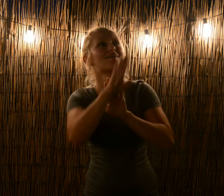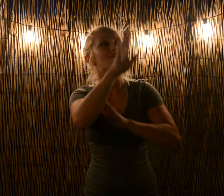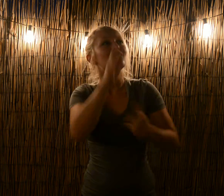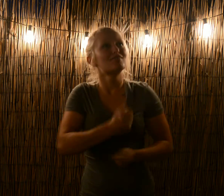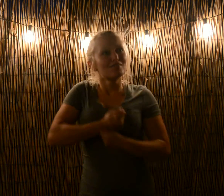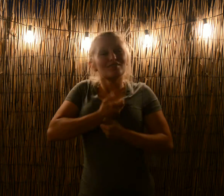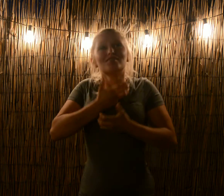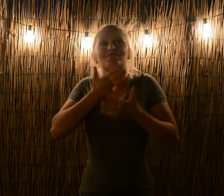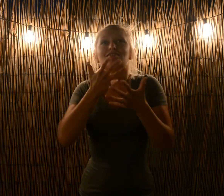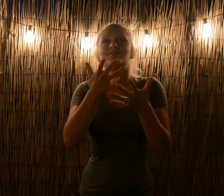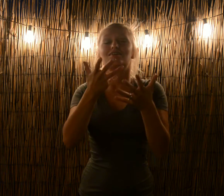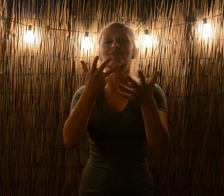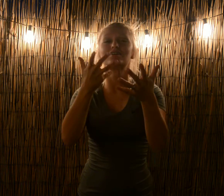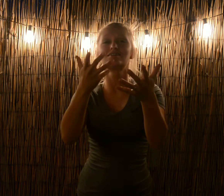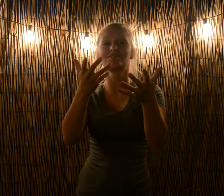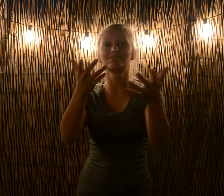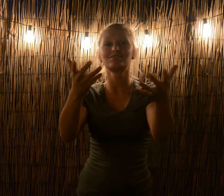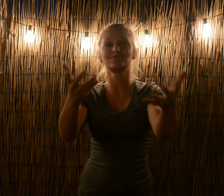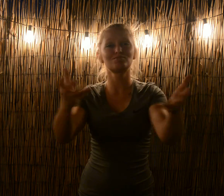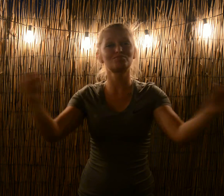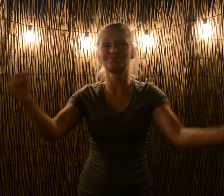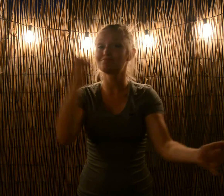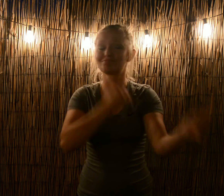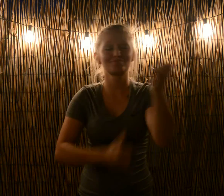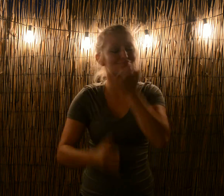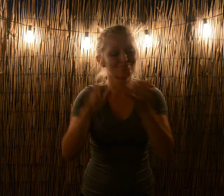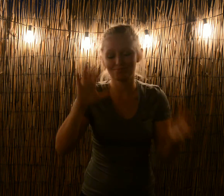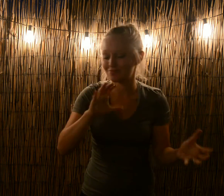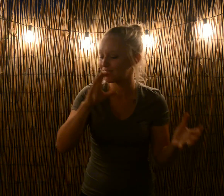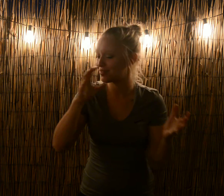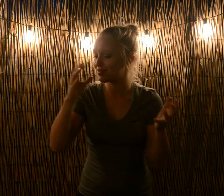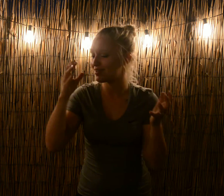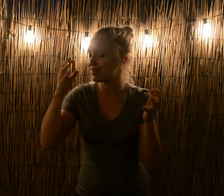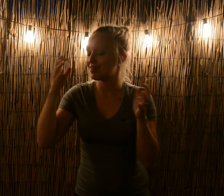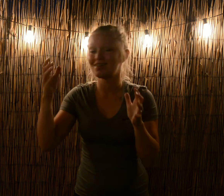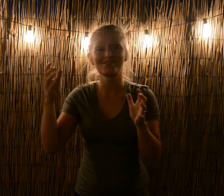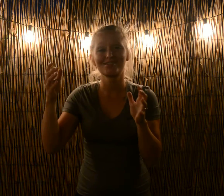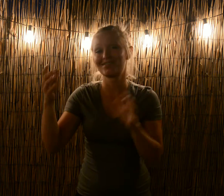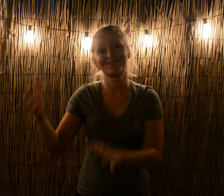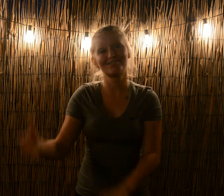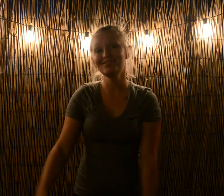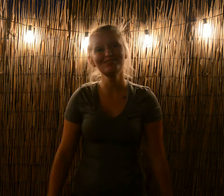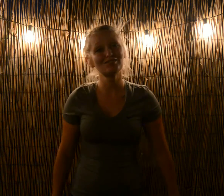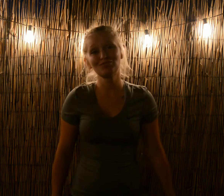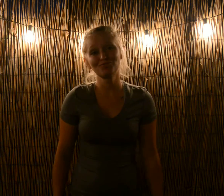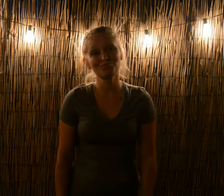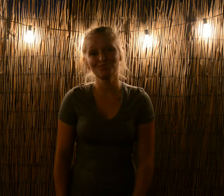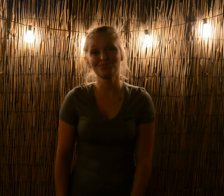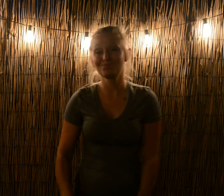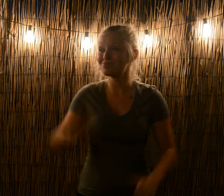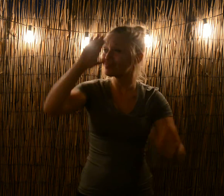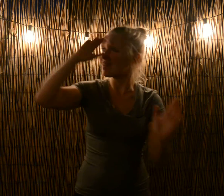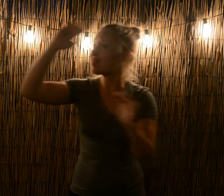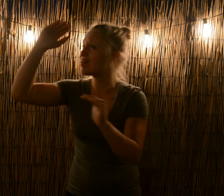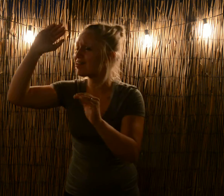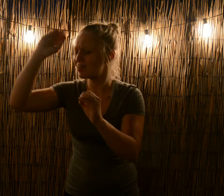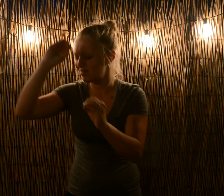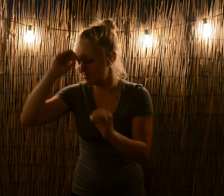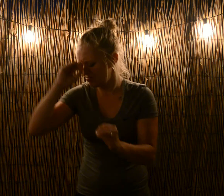This is no mistake, no accident Let me think the